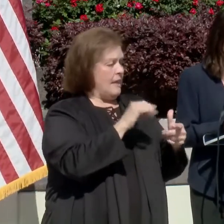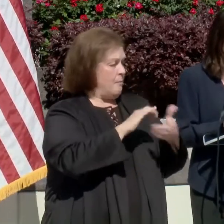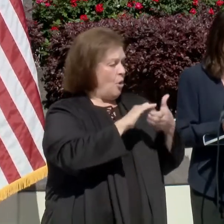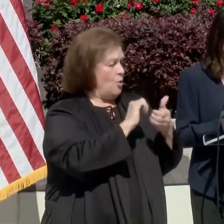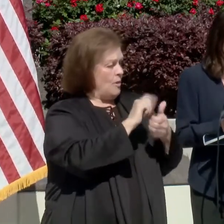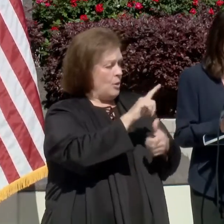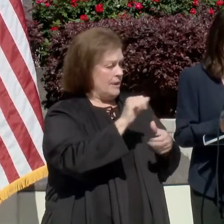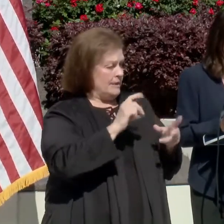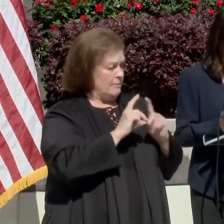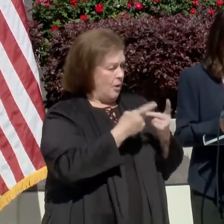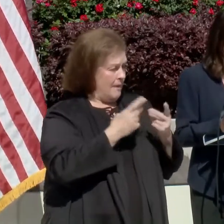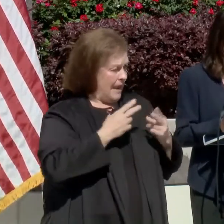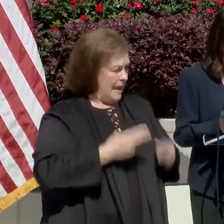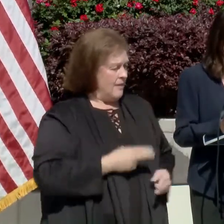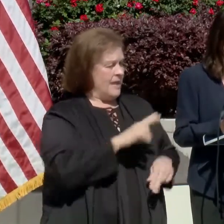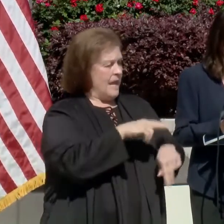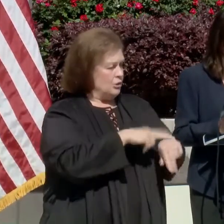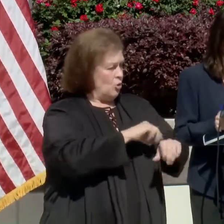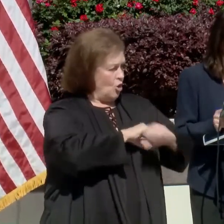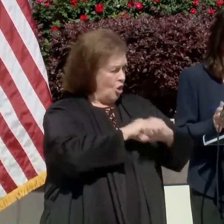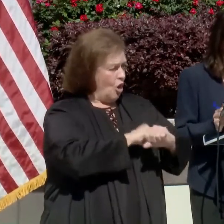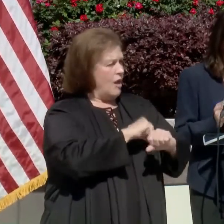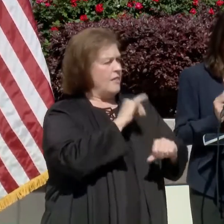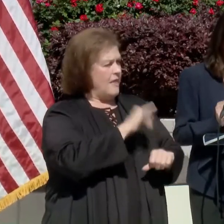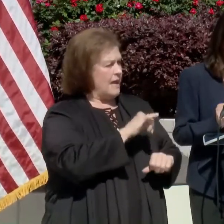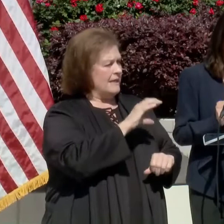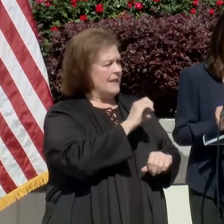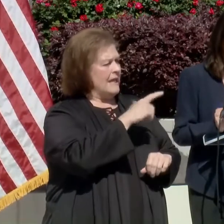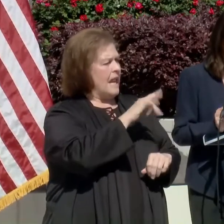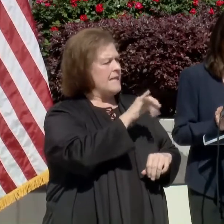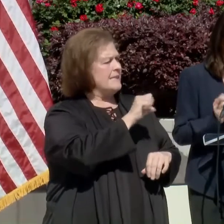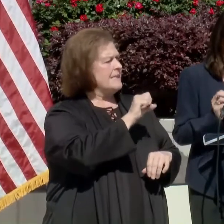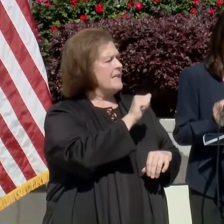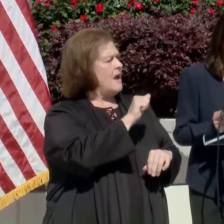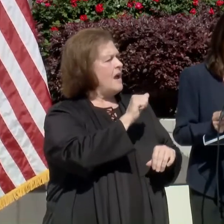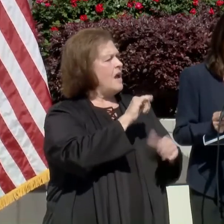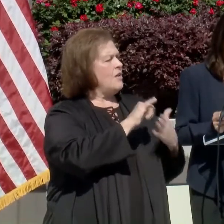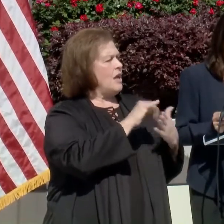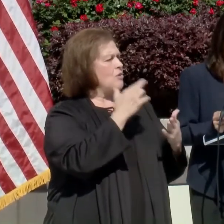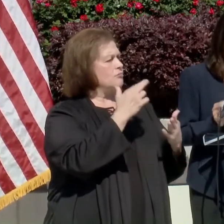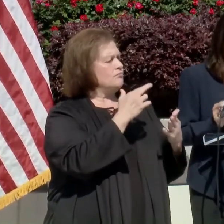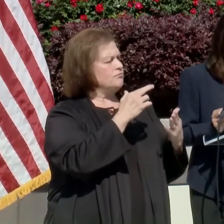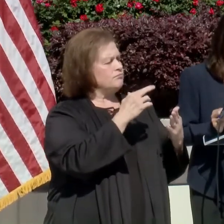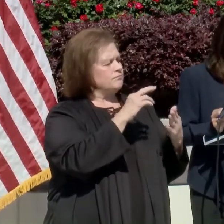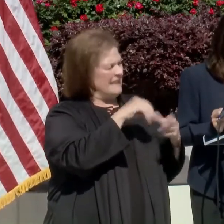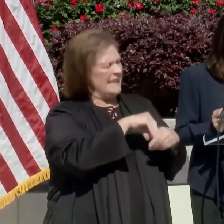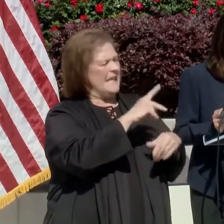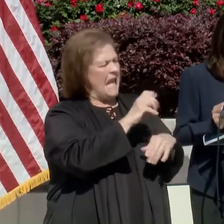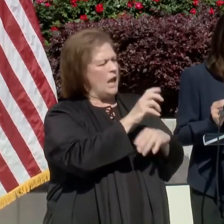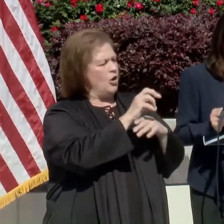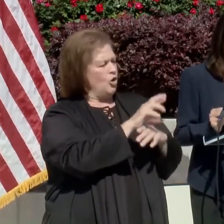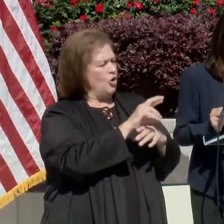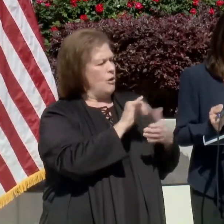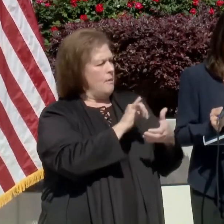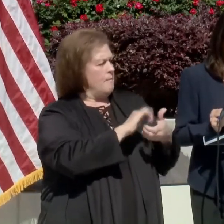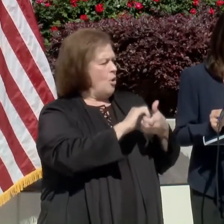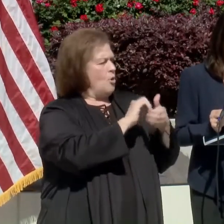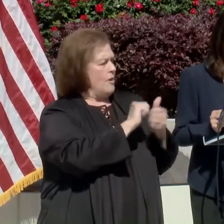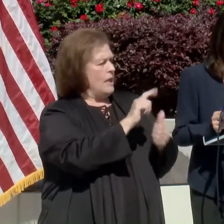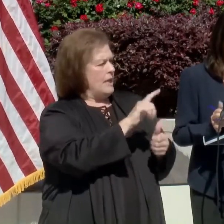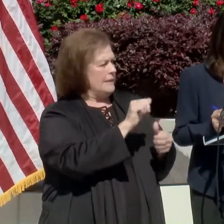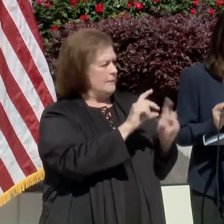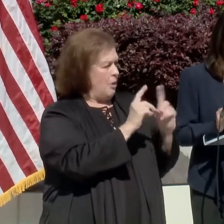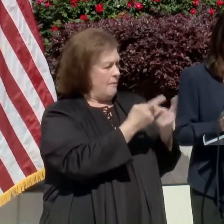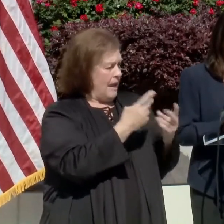partnership with Louisiana Department of Health and the National Guard will be at Iglesia Gracia y Ristoracion. That's in Kenner partnership with Louisiana